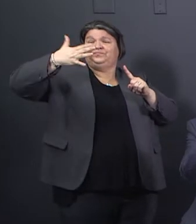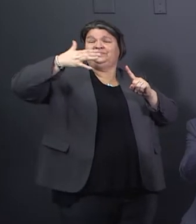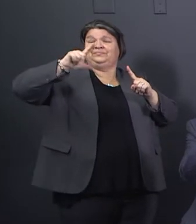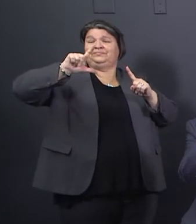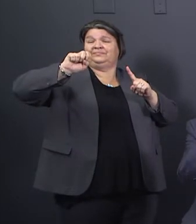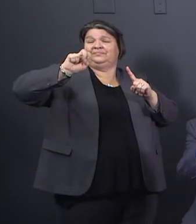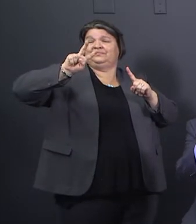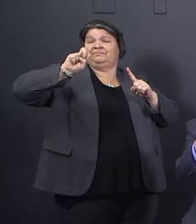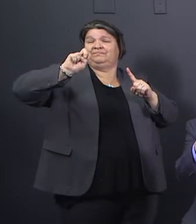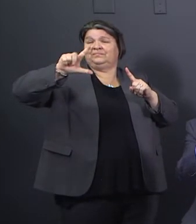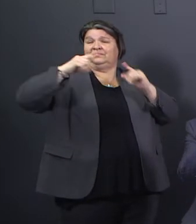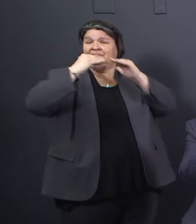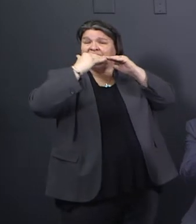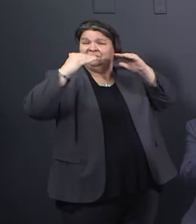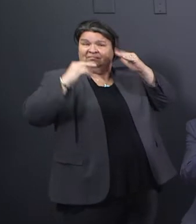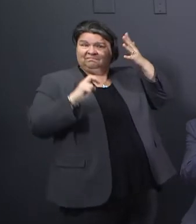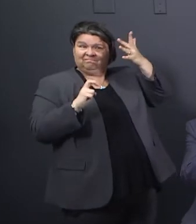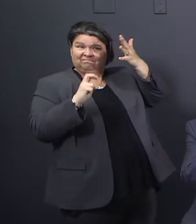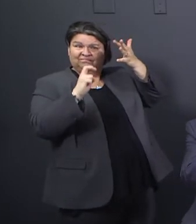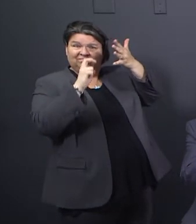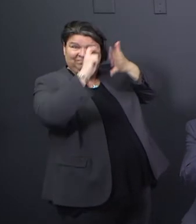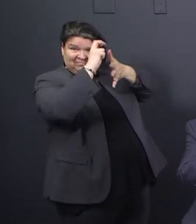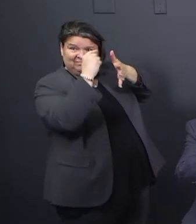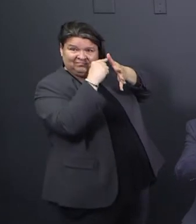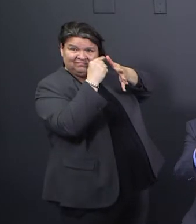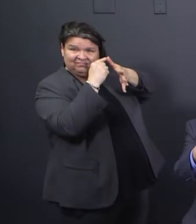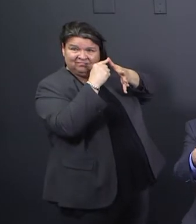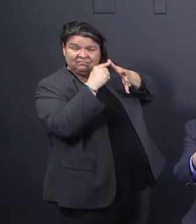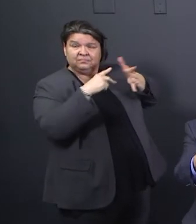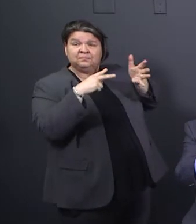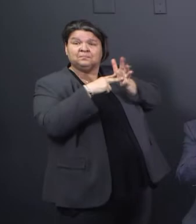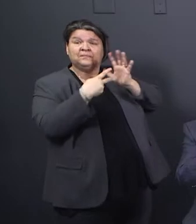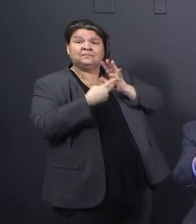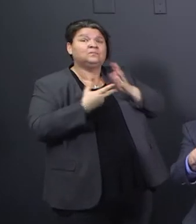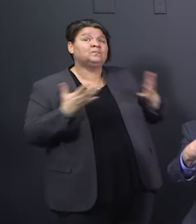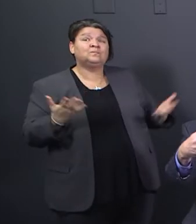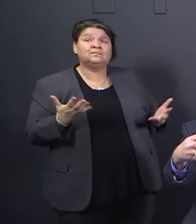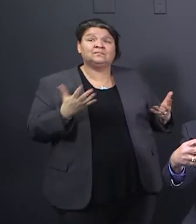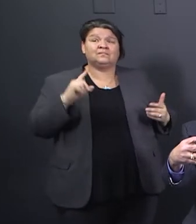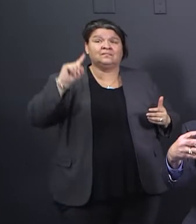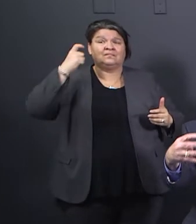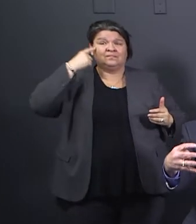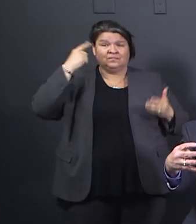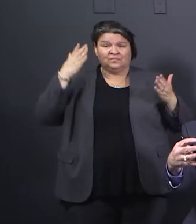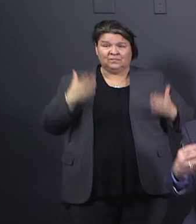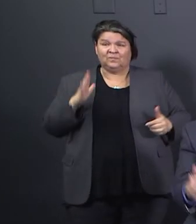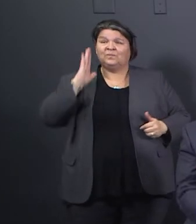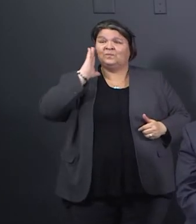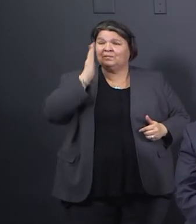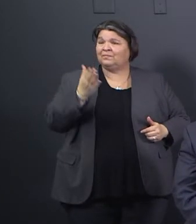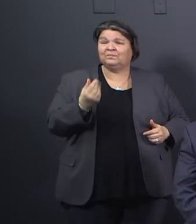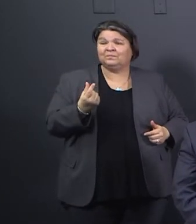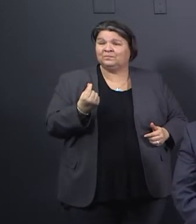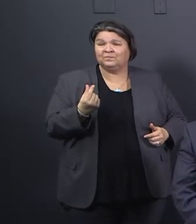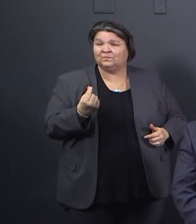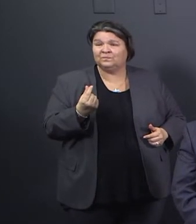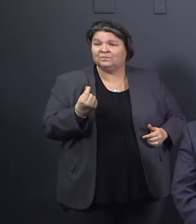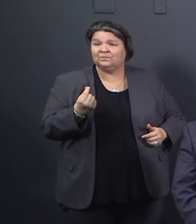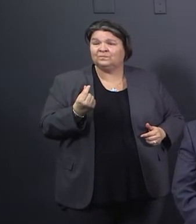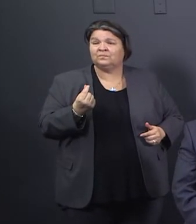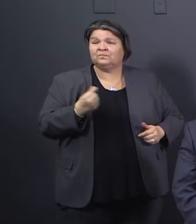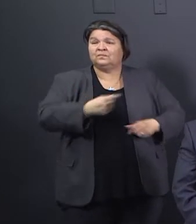the possibility of, according to the governor's order, being able to come up with additional space for beds.